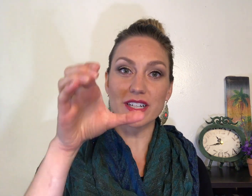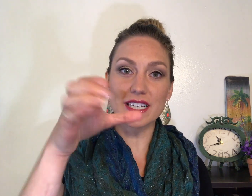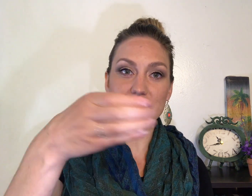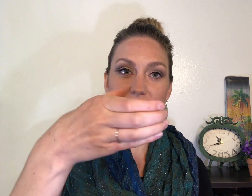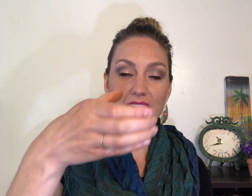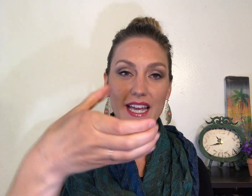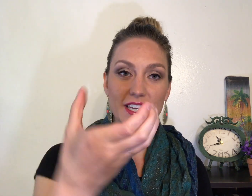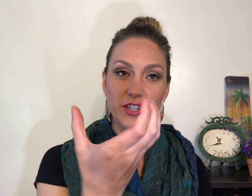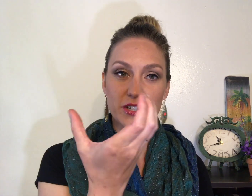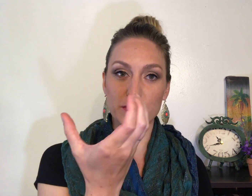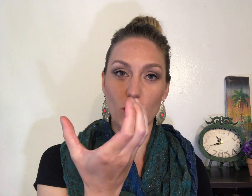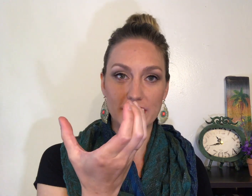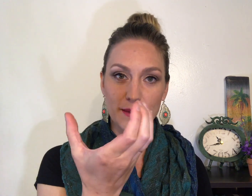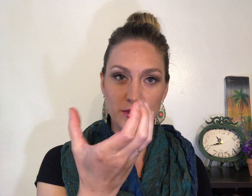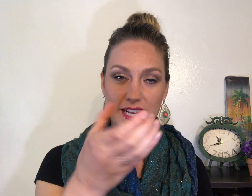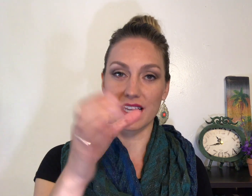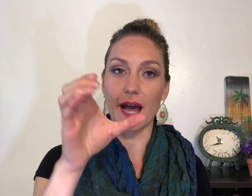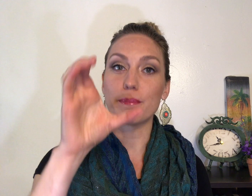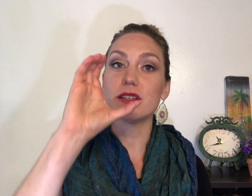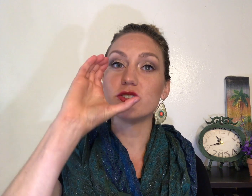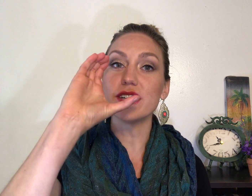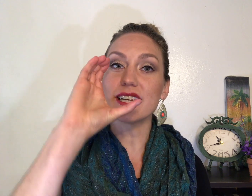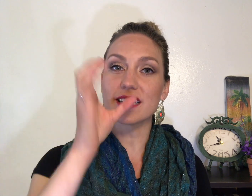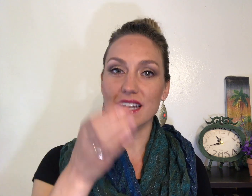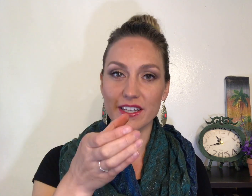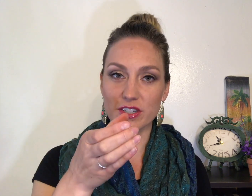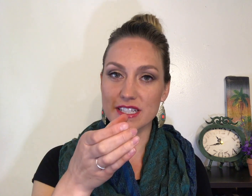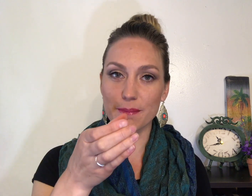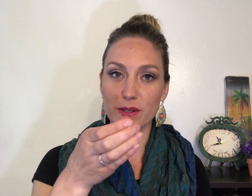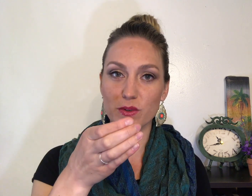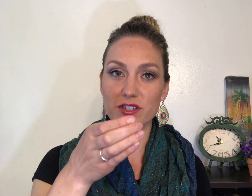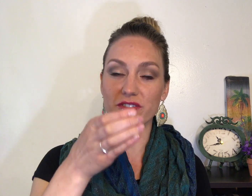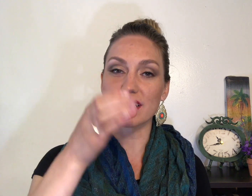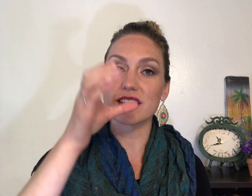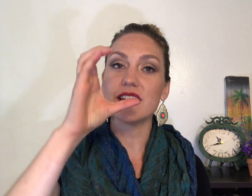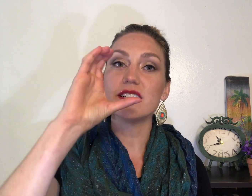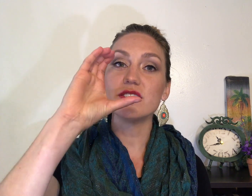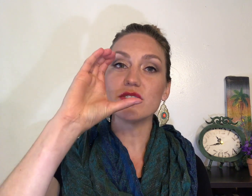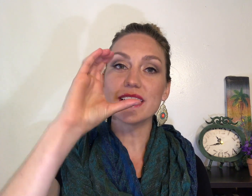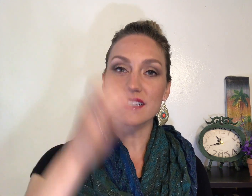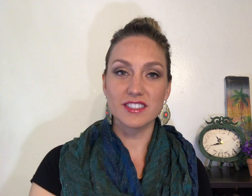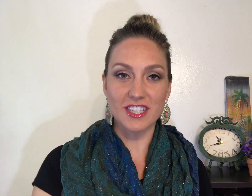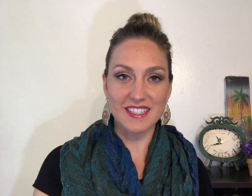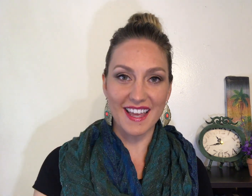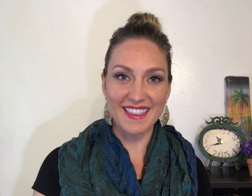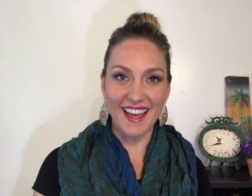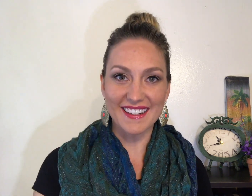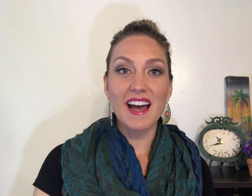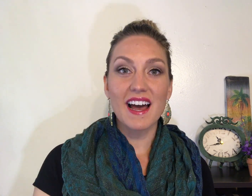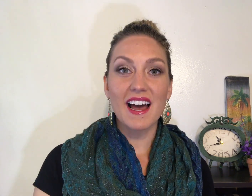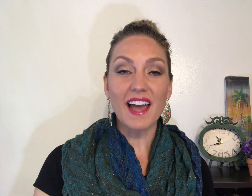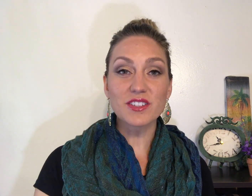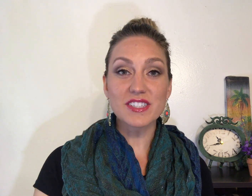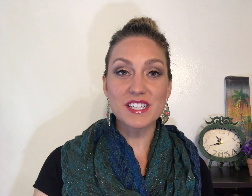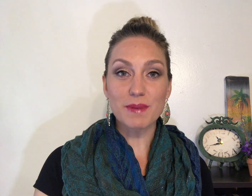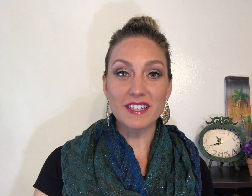Drink is like you're holding a pretend cup. Drink and you just tip it towards your face. Drink just like that. I also teach my